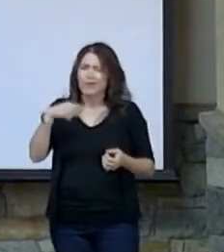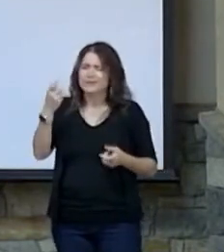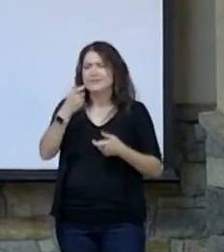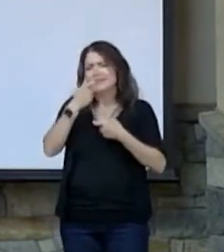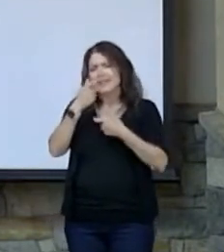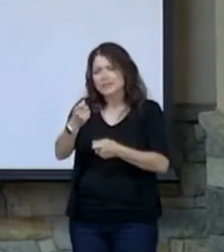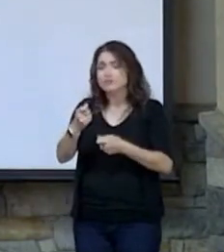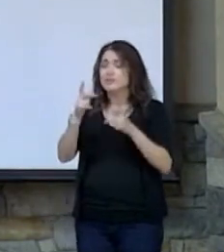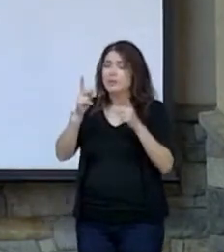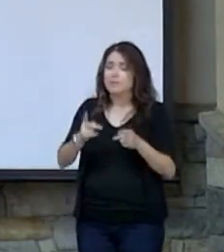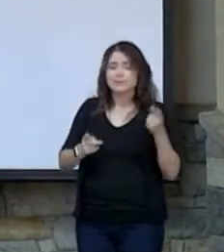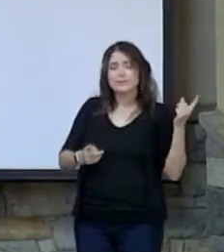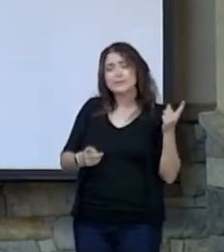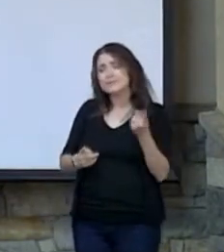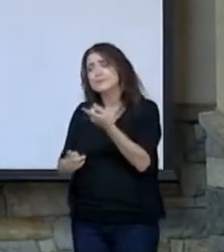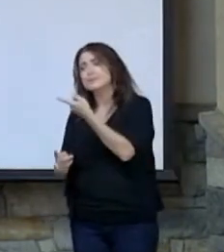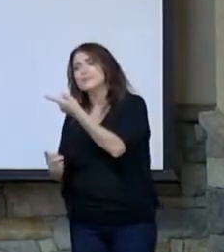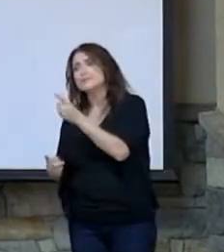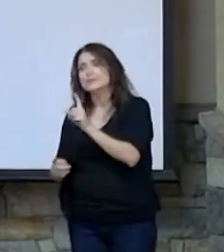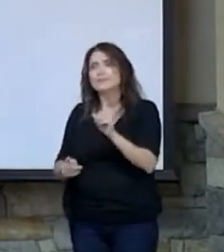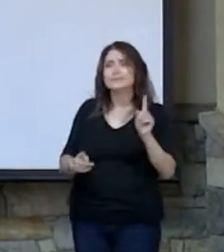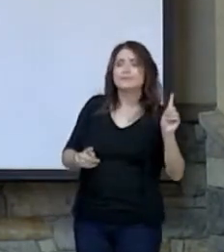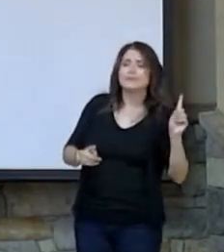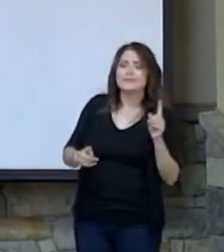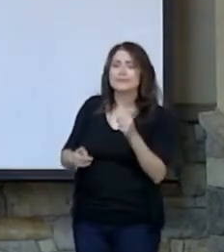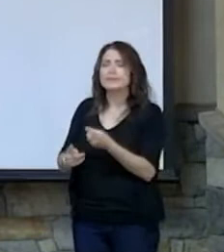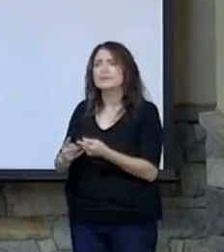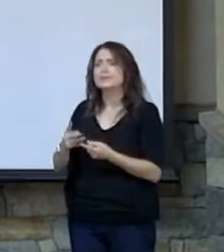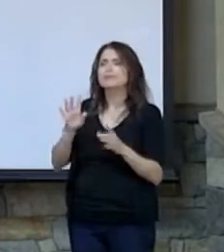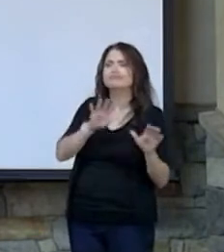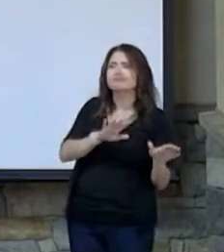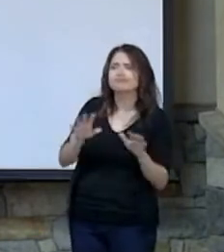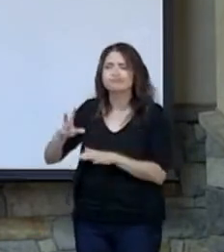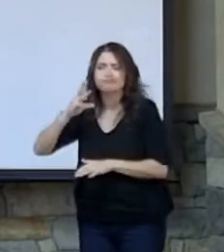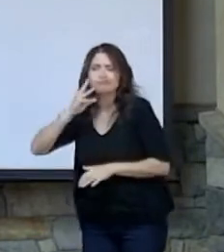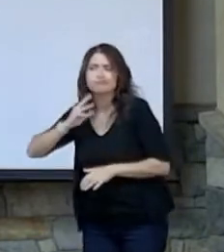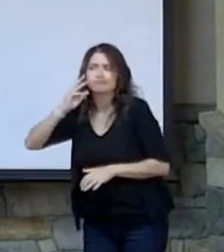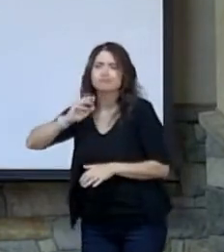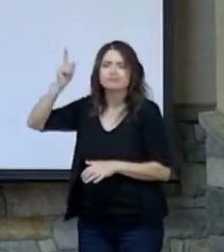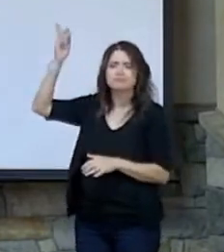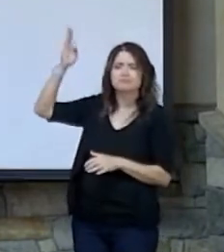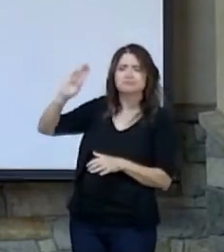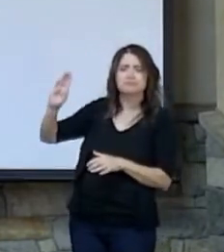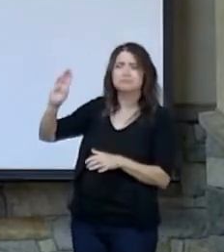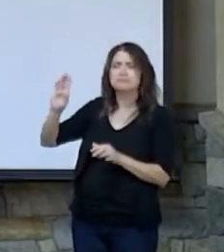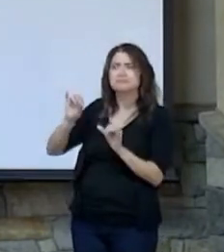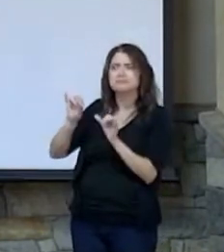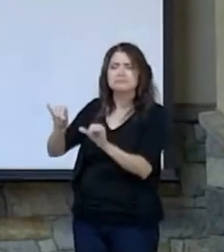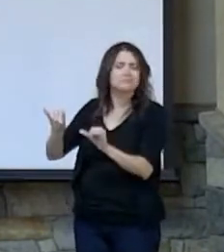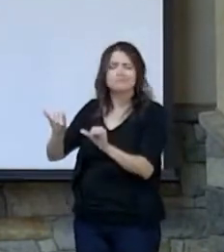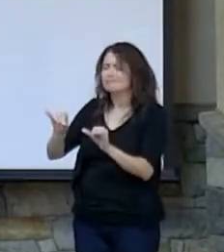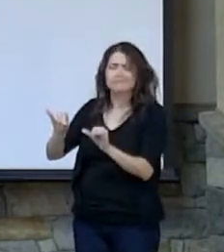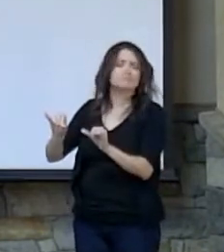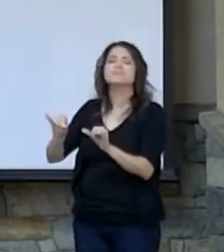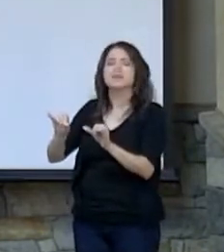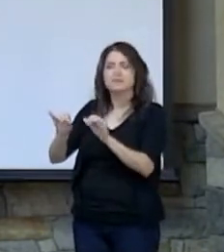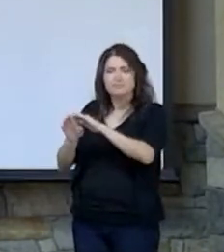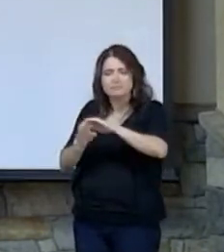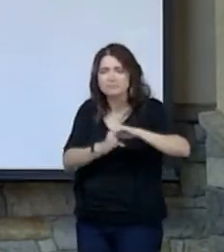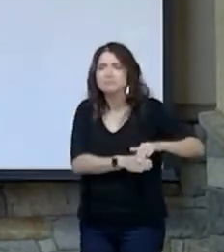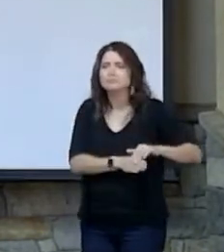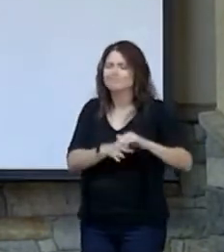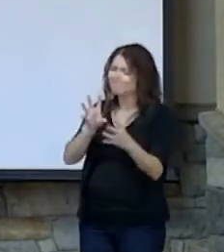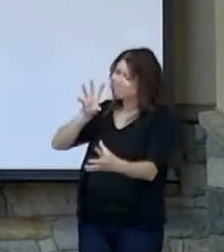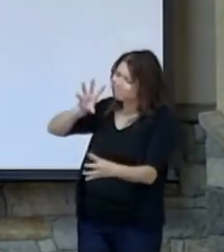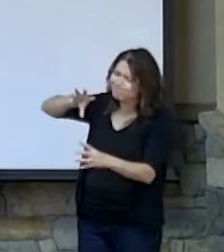passerby that just wants to casually experience God in living with him. It's about somebody that wants to become part